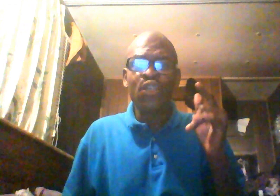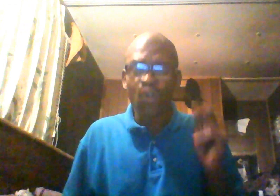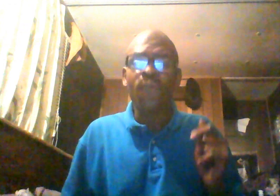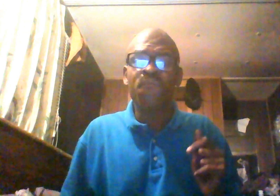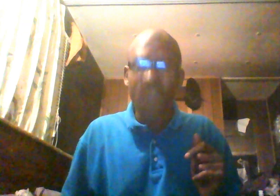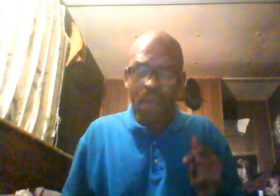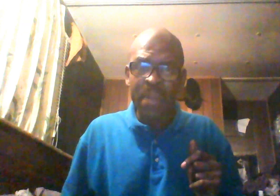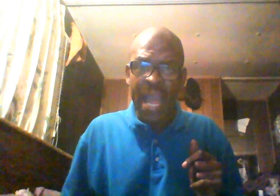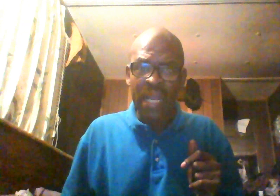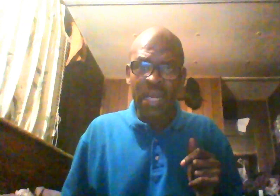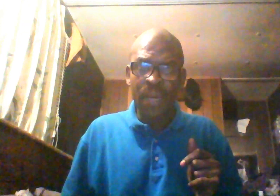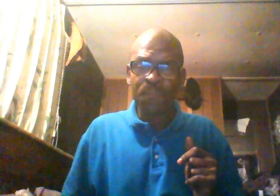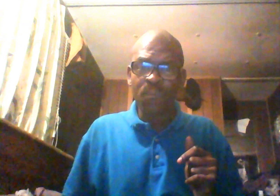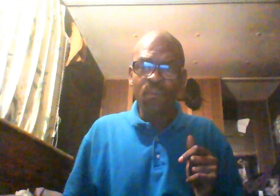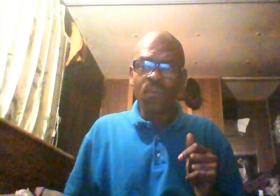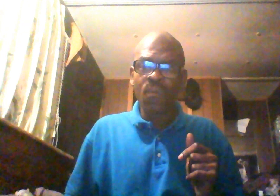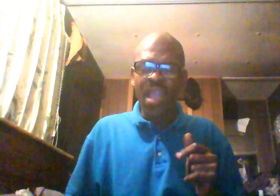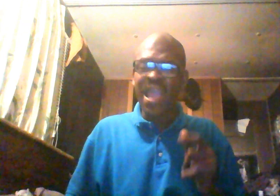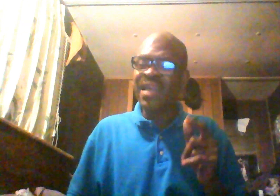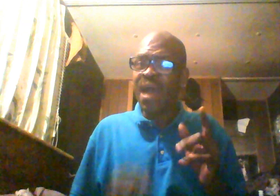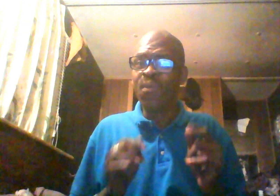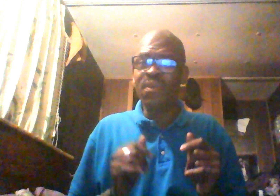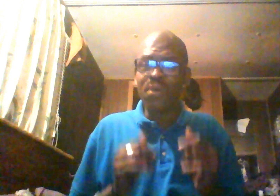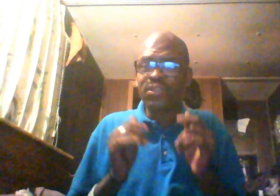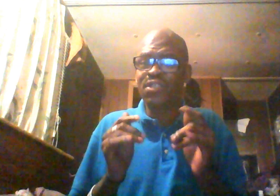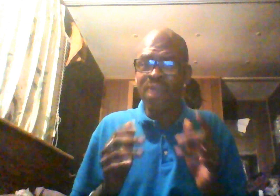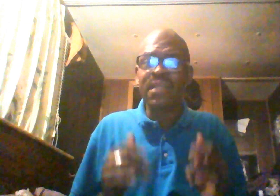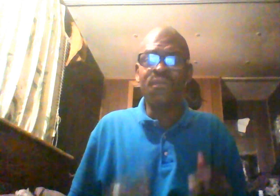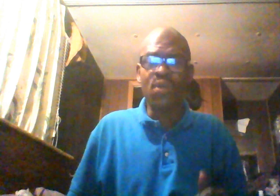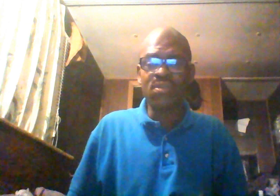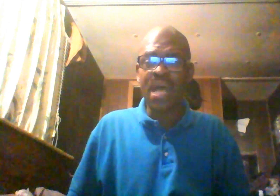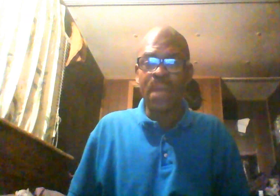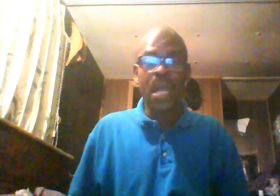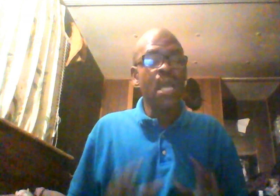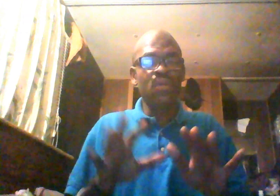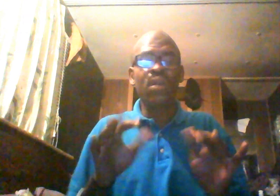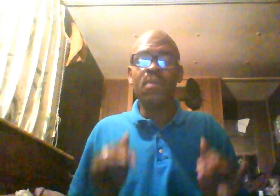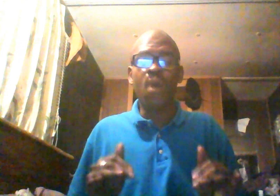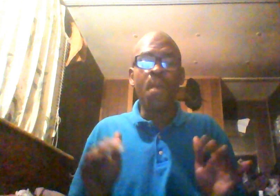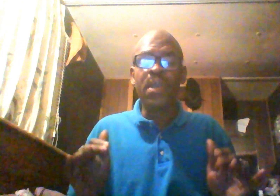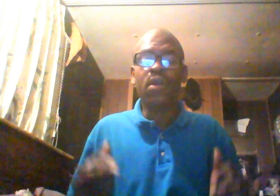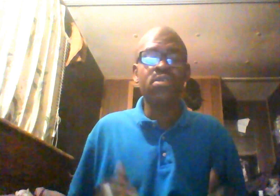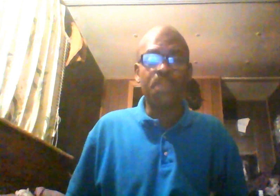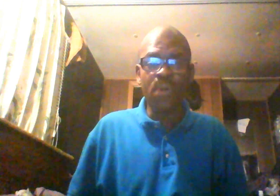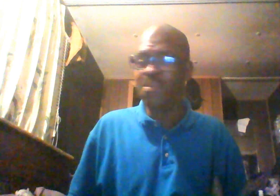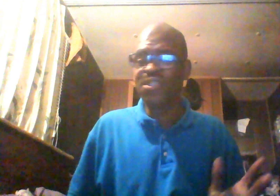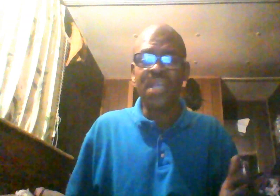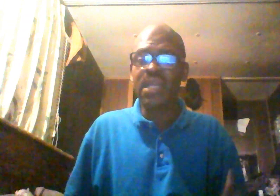You're very black. And not one of the most attractive ones on top of that. Now, don't get me wrong. Big girls are pretty, but she ain't